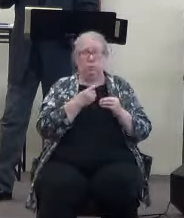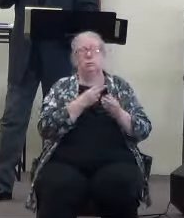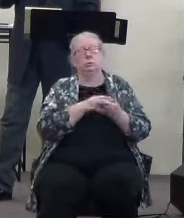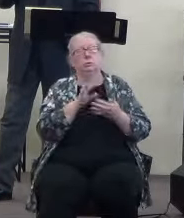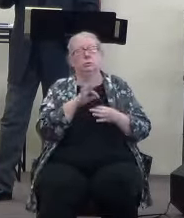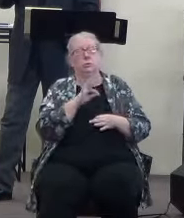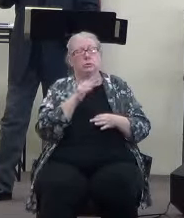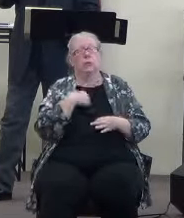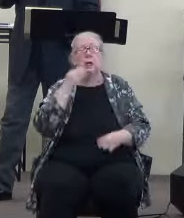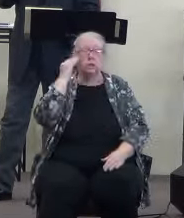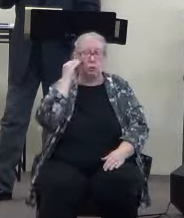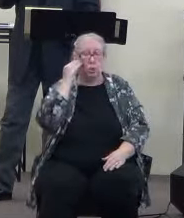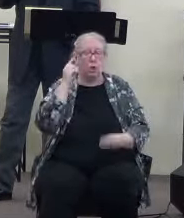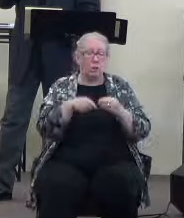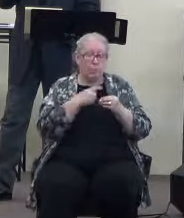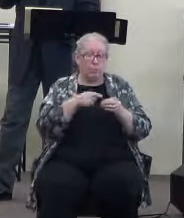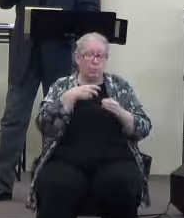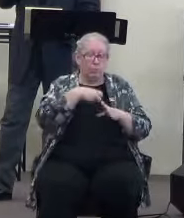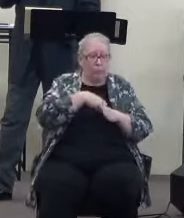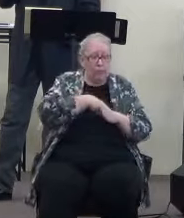I know about the battery in a car.